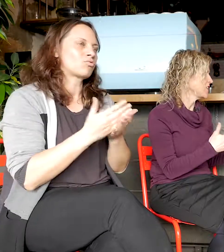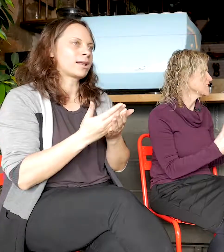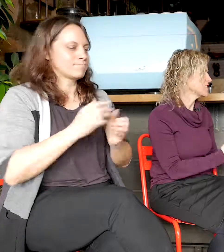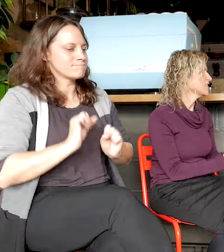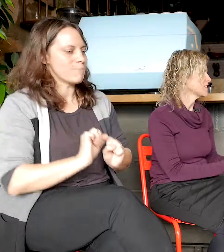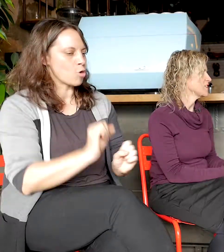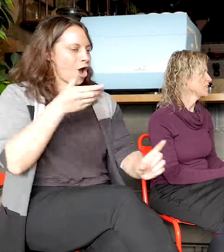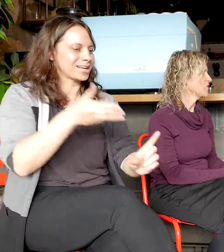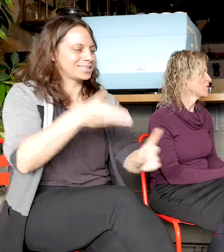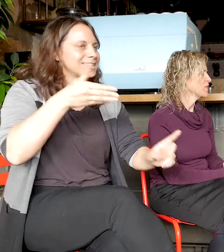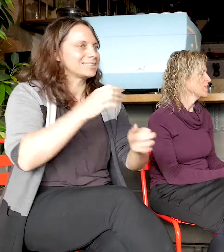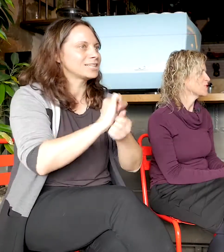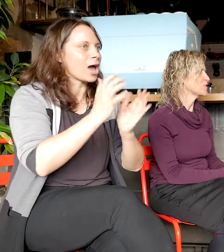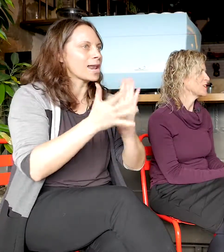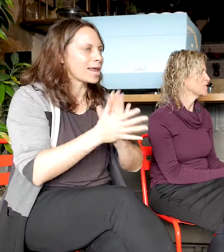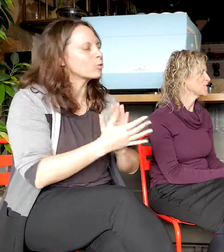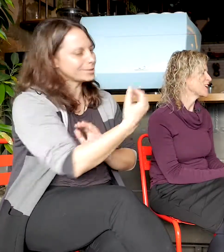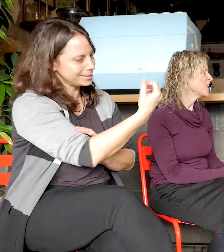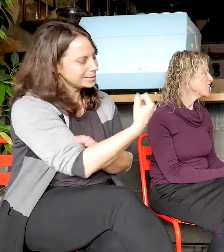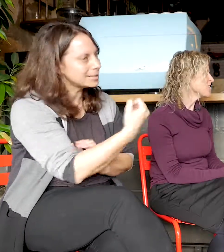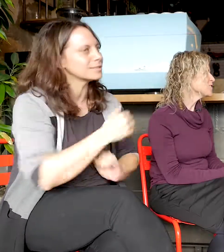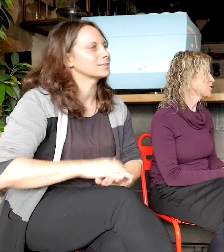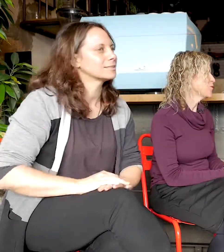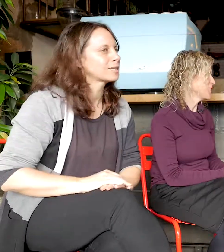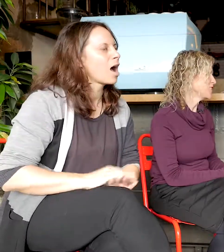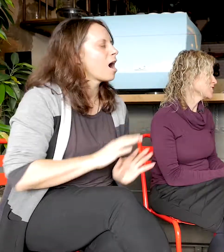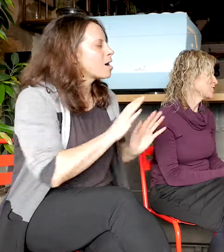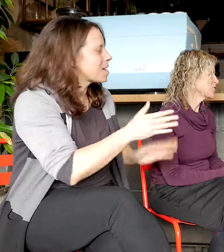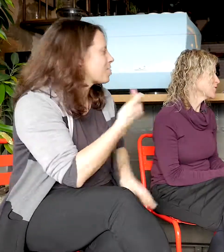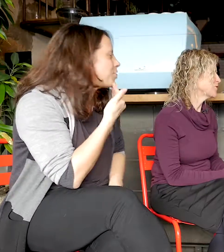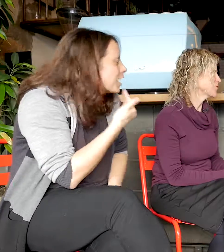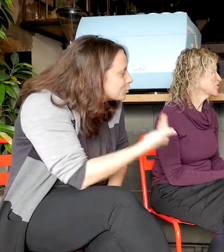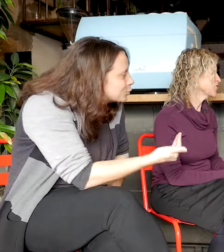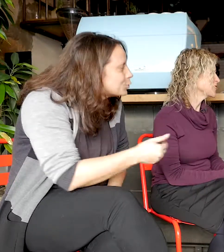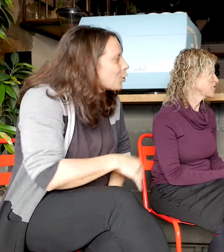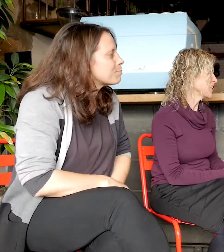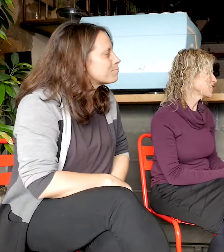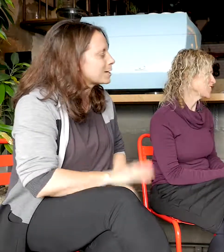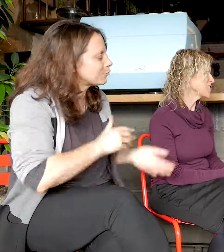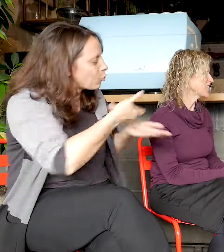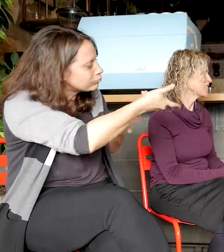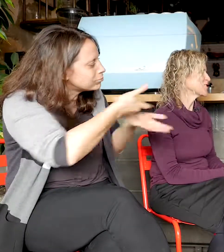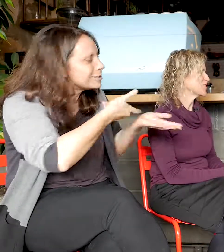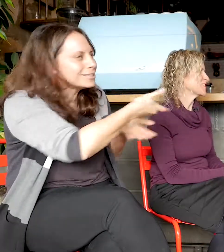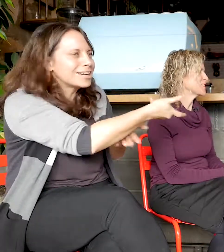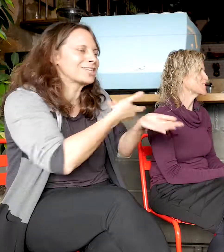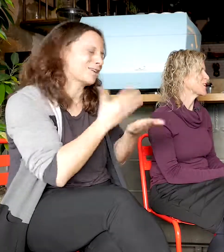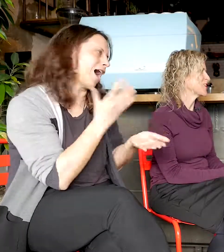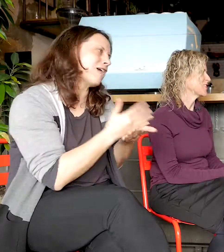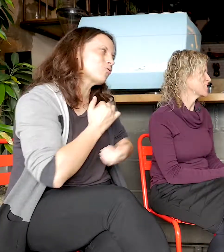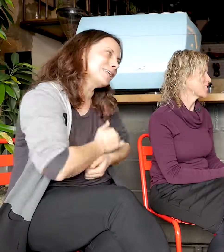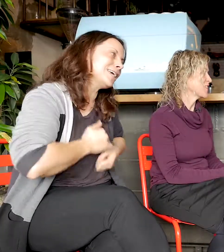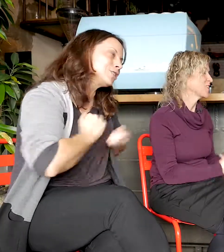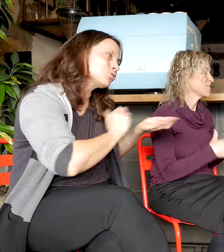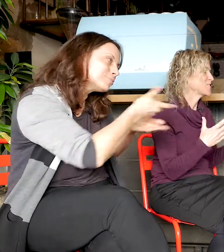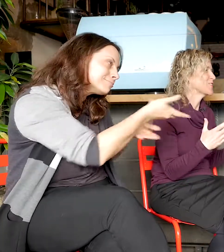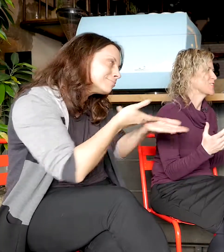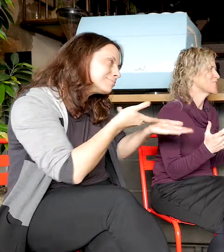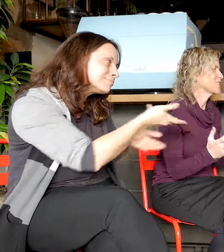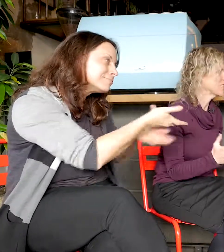Yes. Yeah. That's really interesting. Thank you so much for talking to me. I've really enjoyed talking to you. And I could talk and talk and